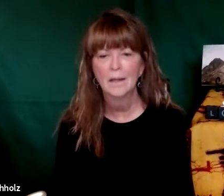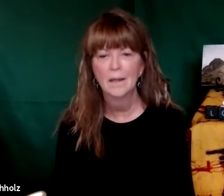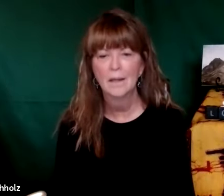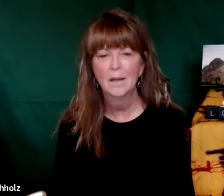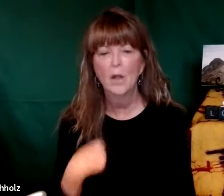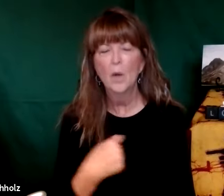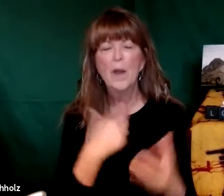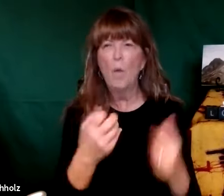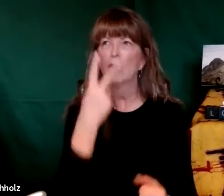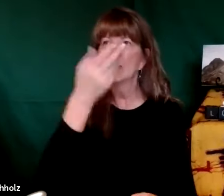very place